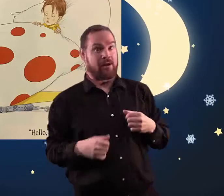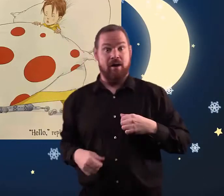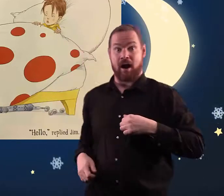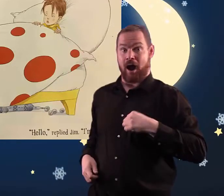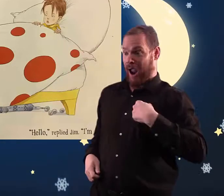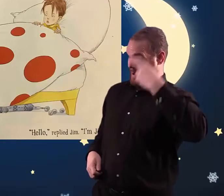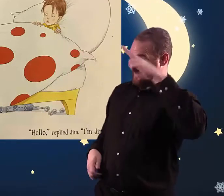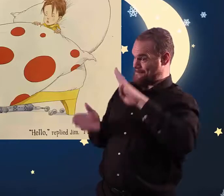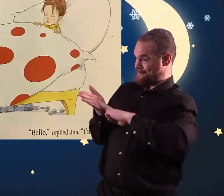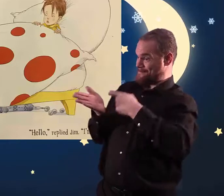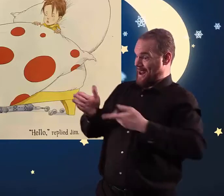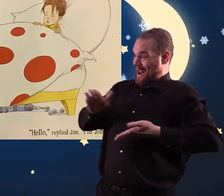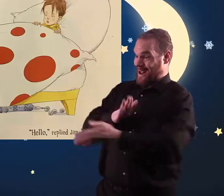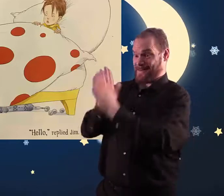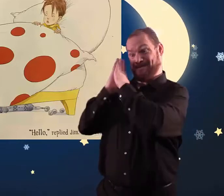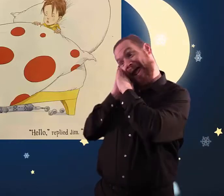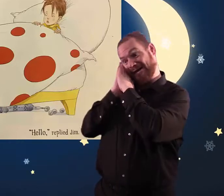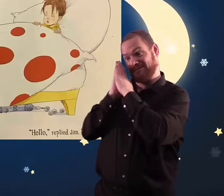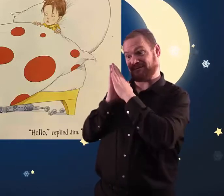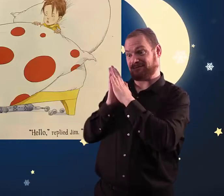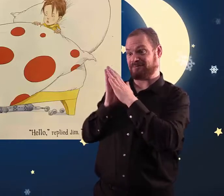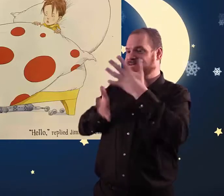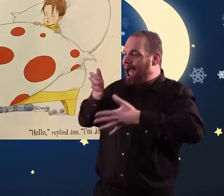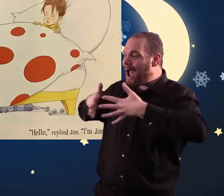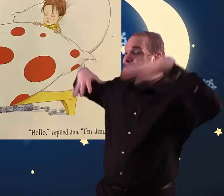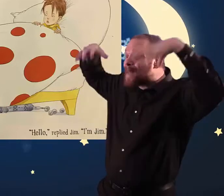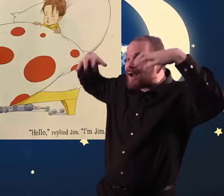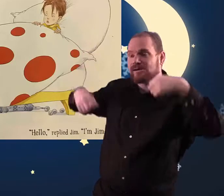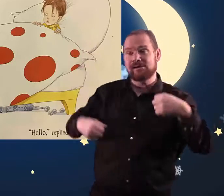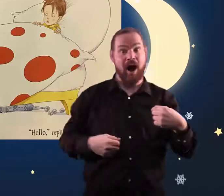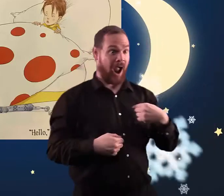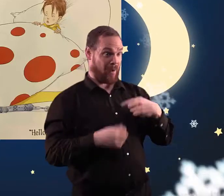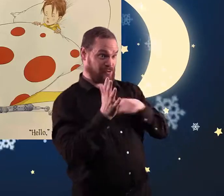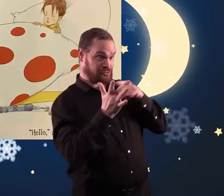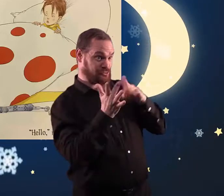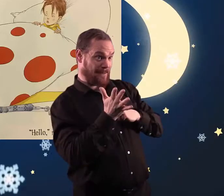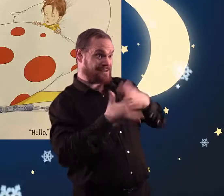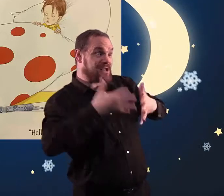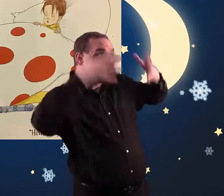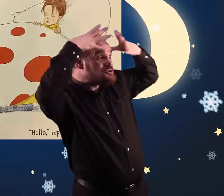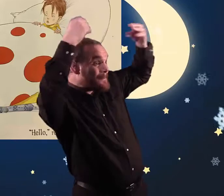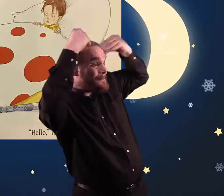Hello, it said. I'm Mr. Underbed.